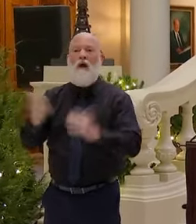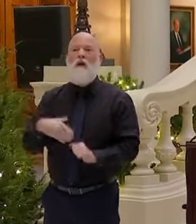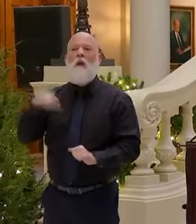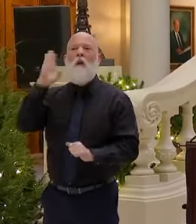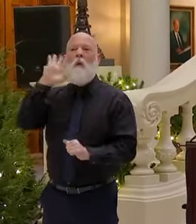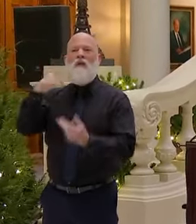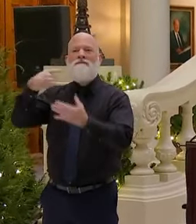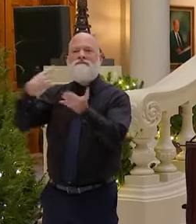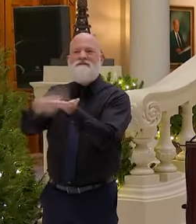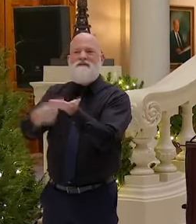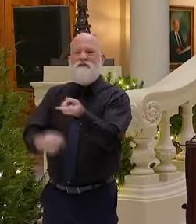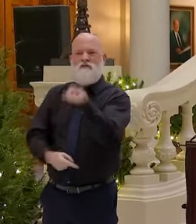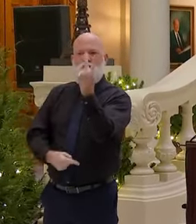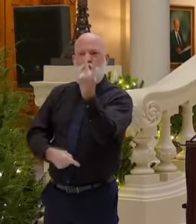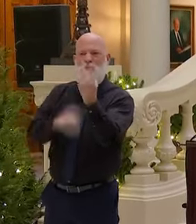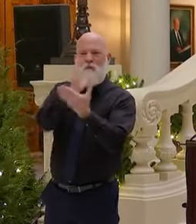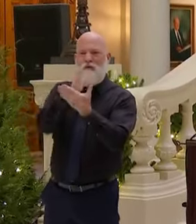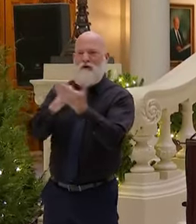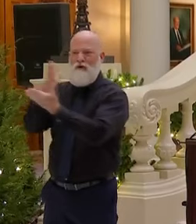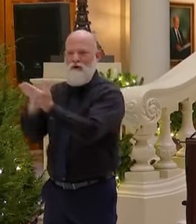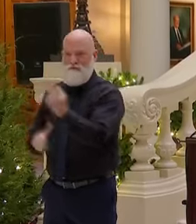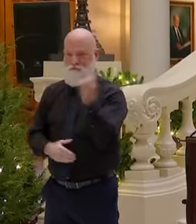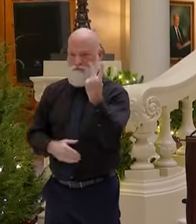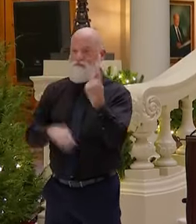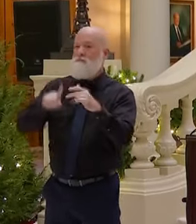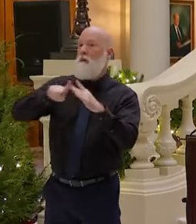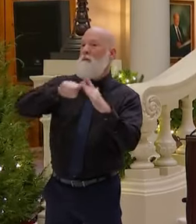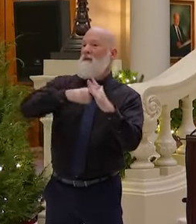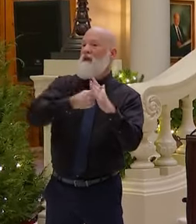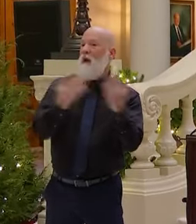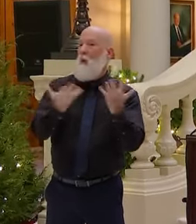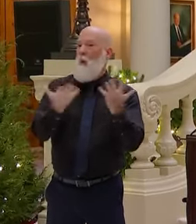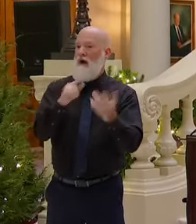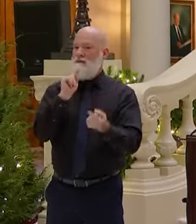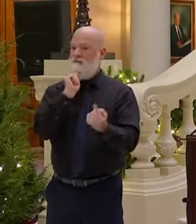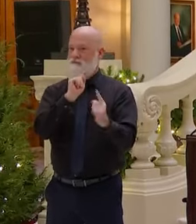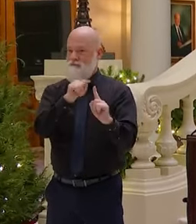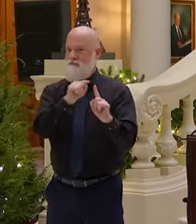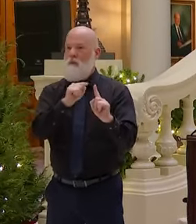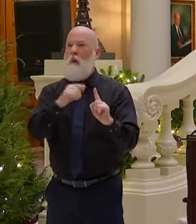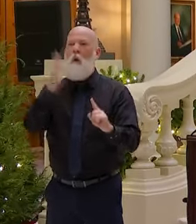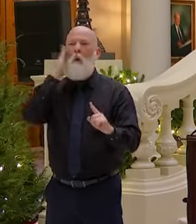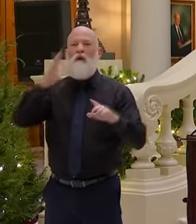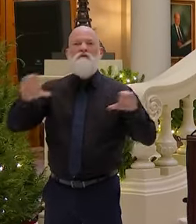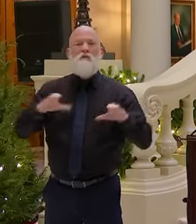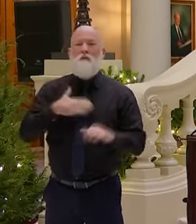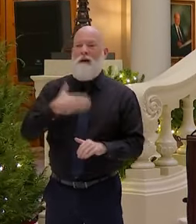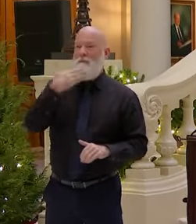At the beginning of this, I'm going to do my best to keep it together.